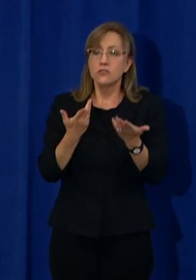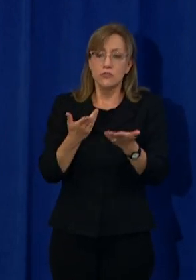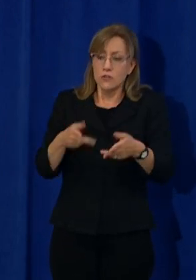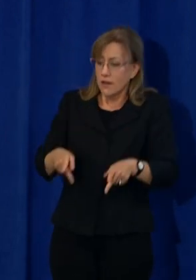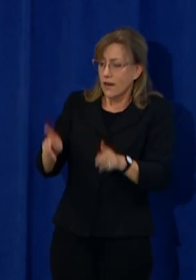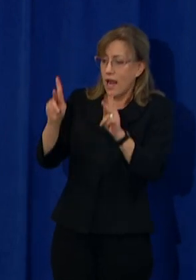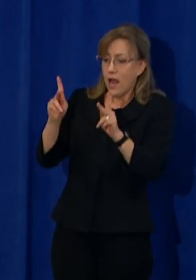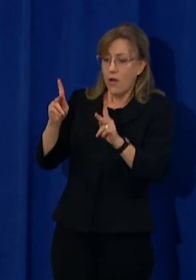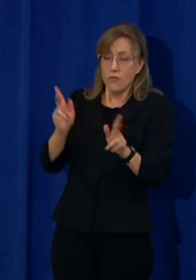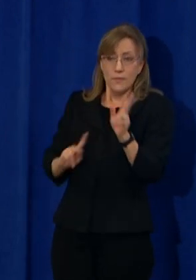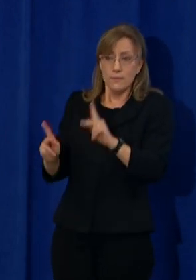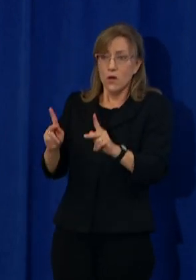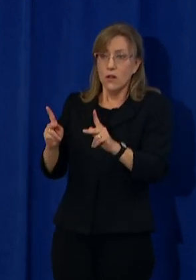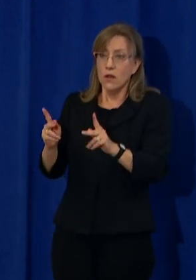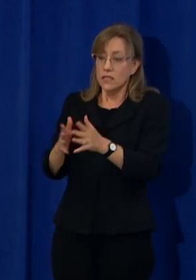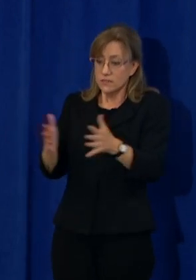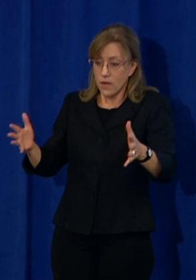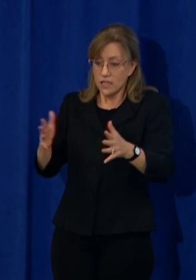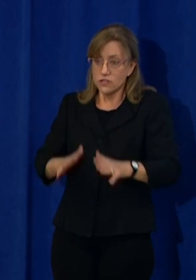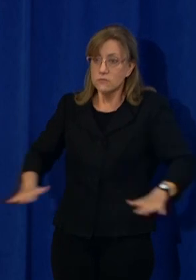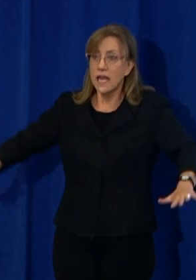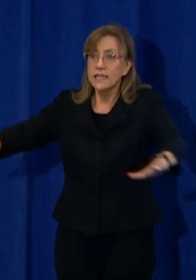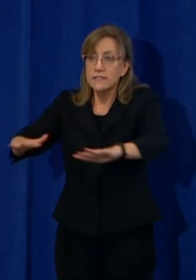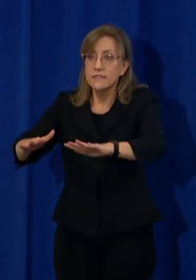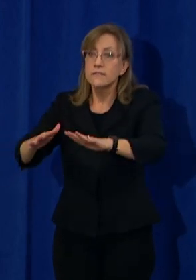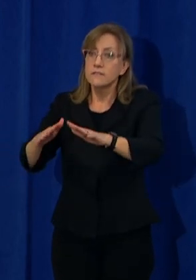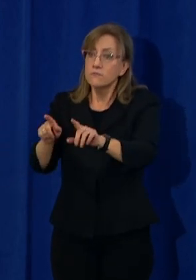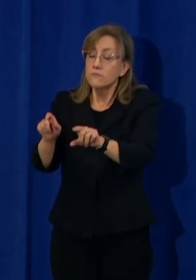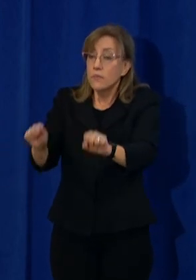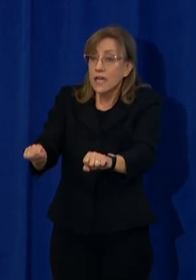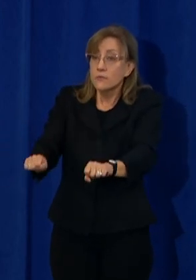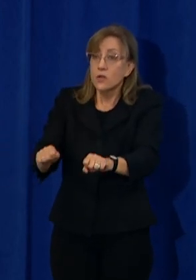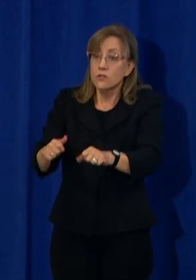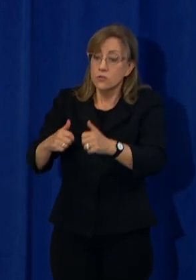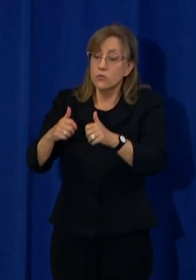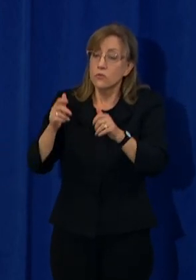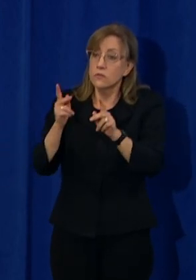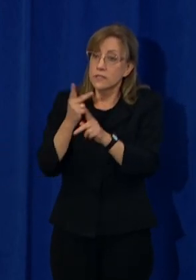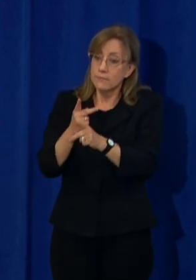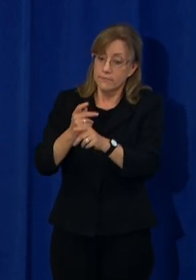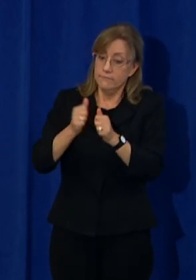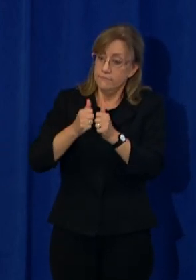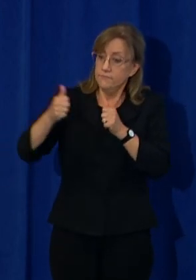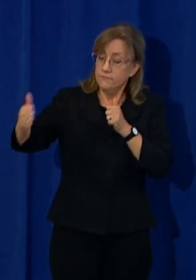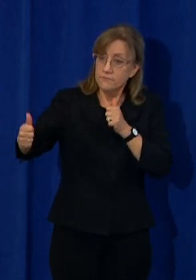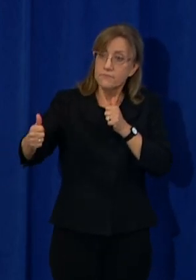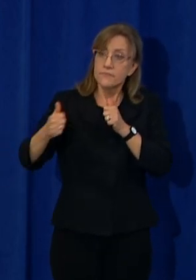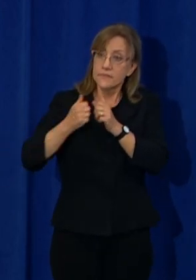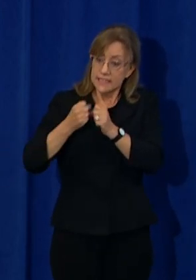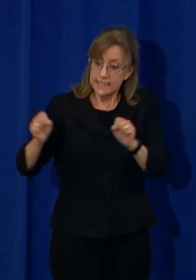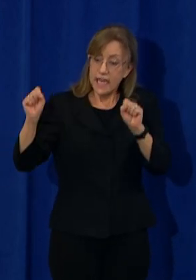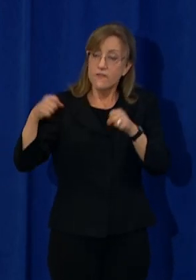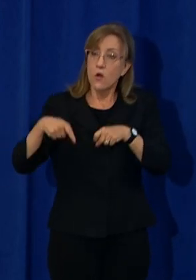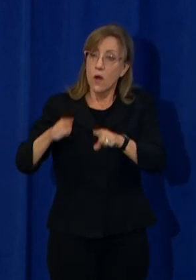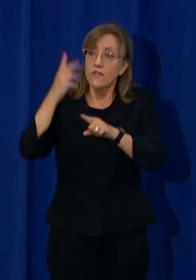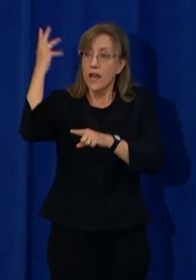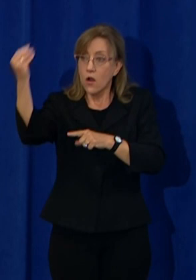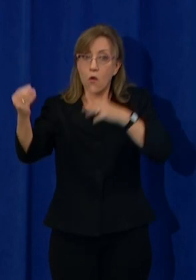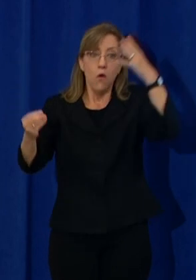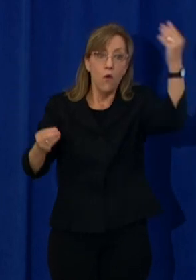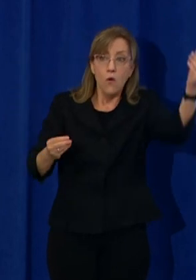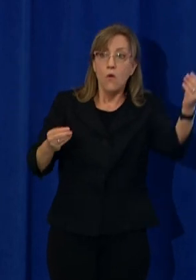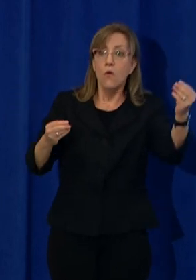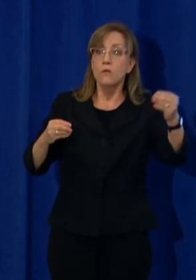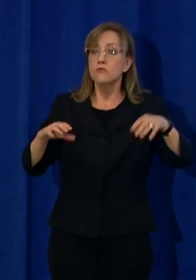much space as possible to maintain the safe physical distancing needed as they leave their homes and go about their daily